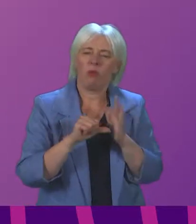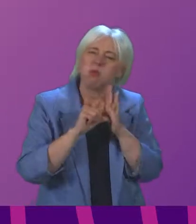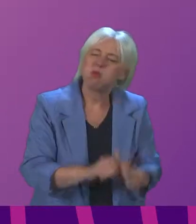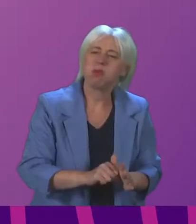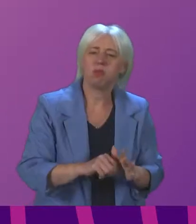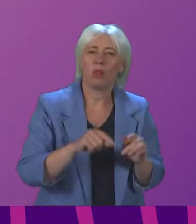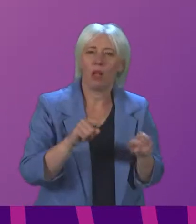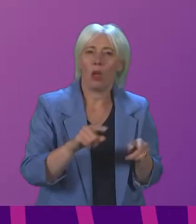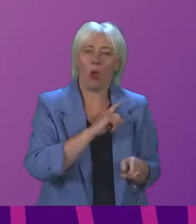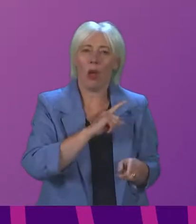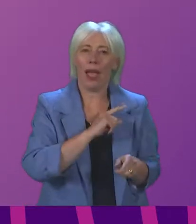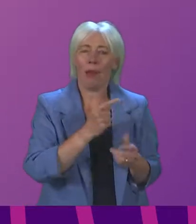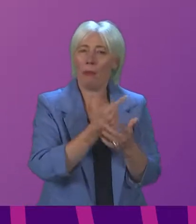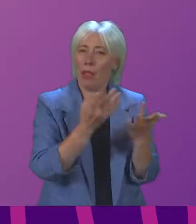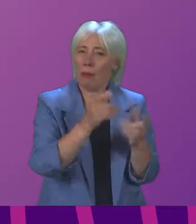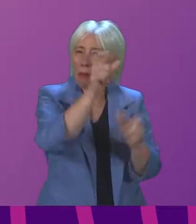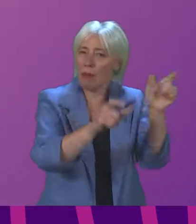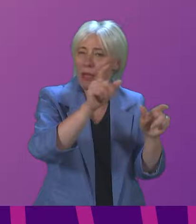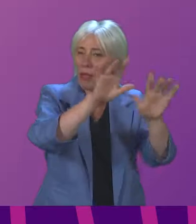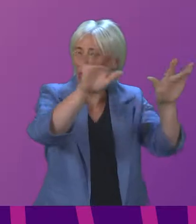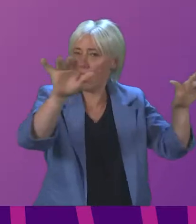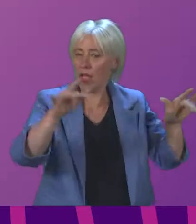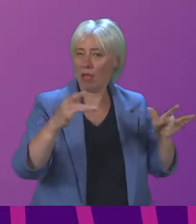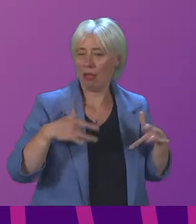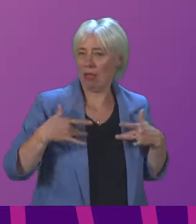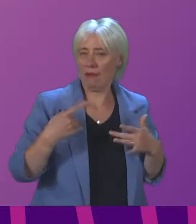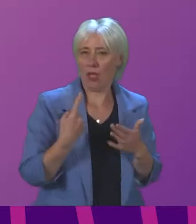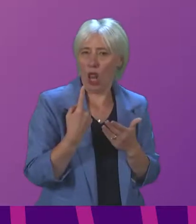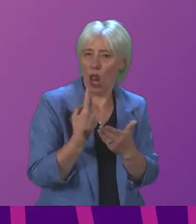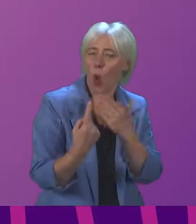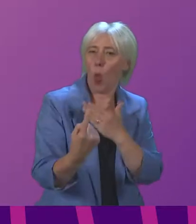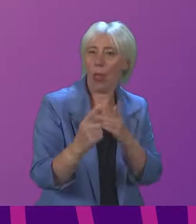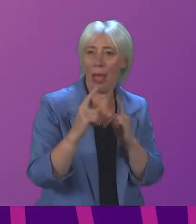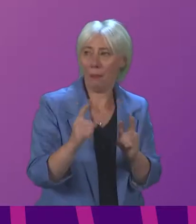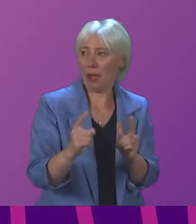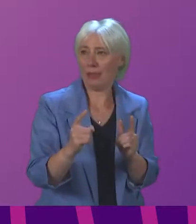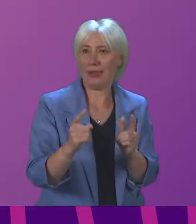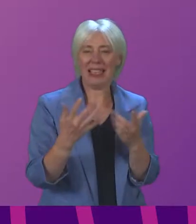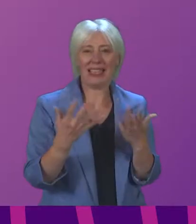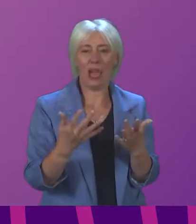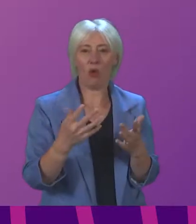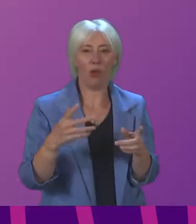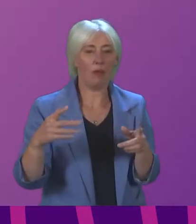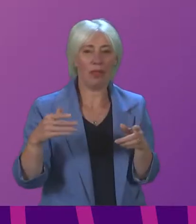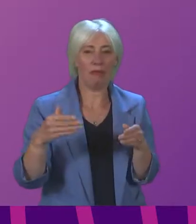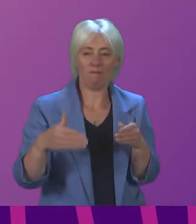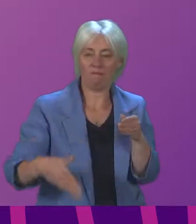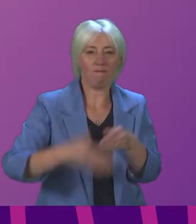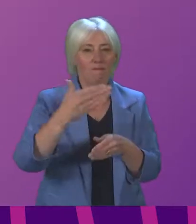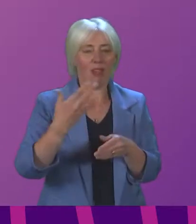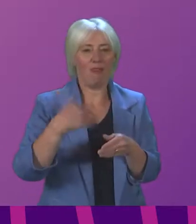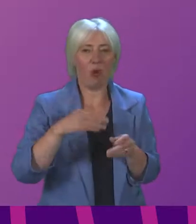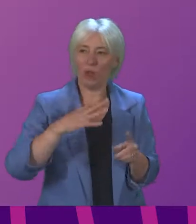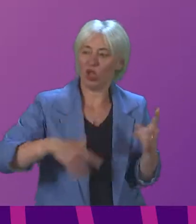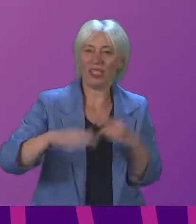example is of the many residents already experiencing loneliness because of the location suddenly having to face being cut off further from society